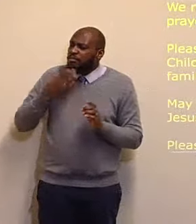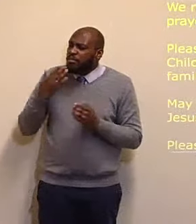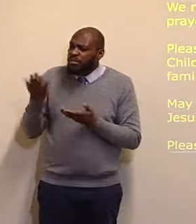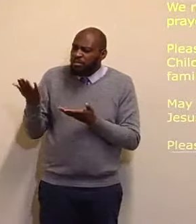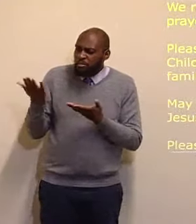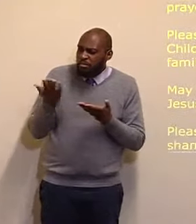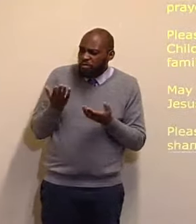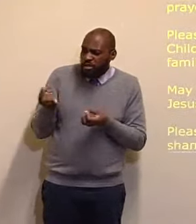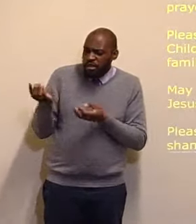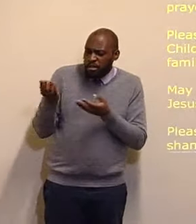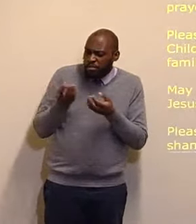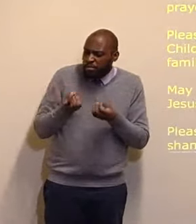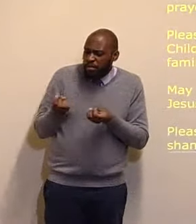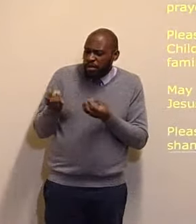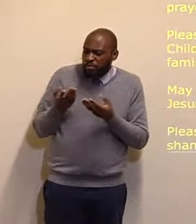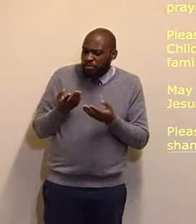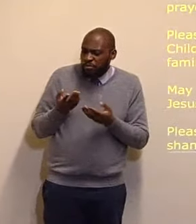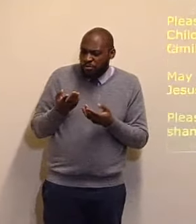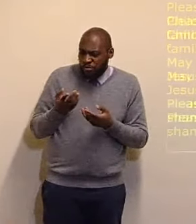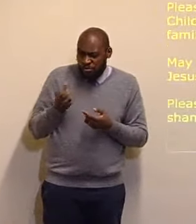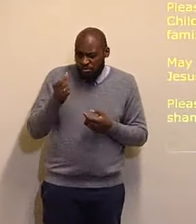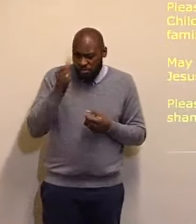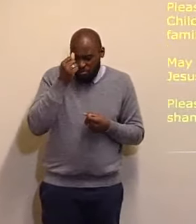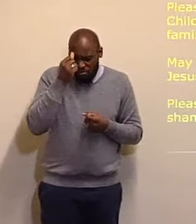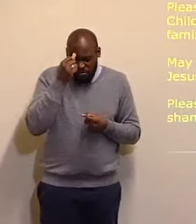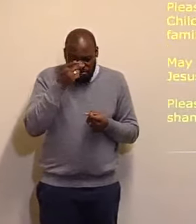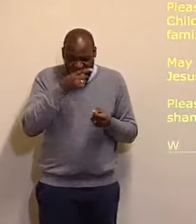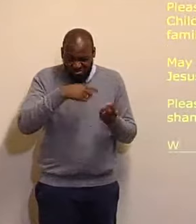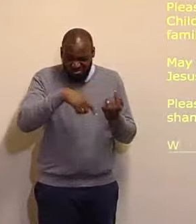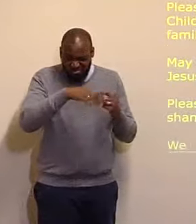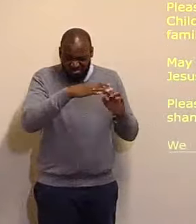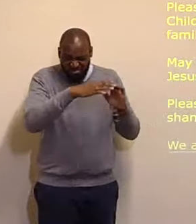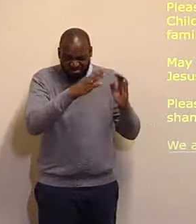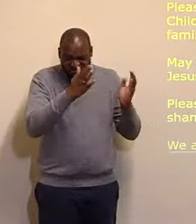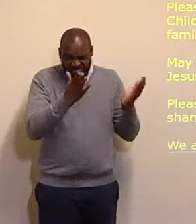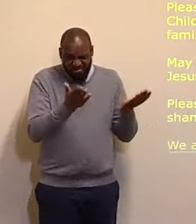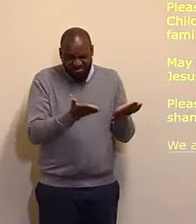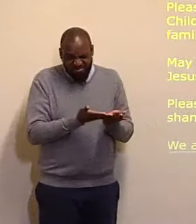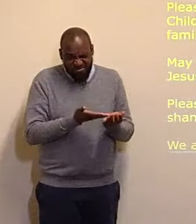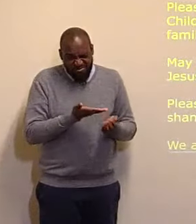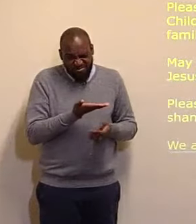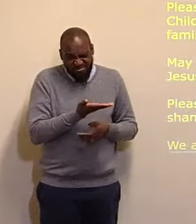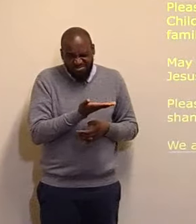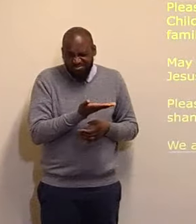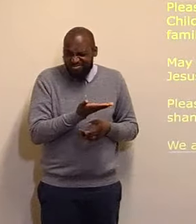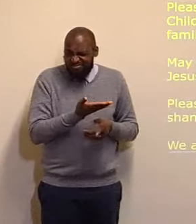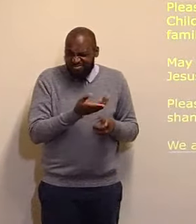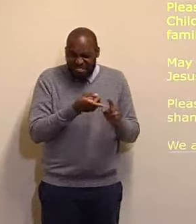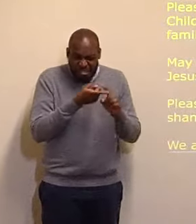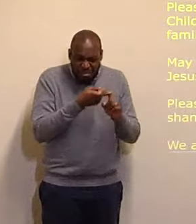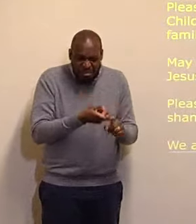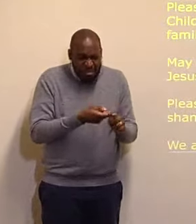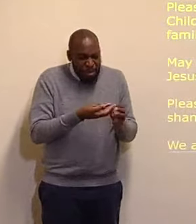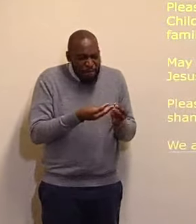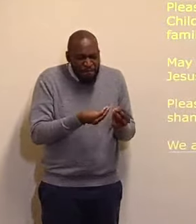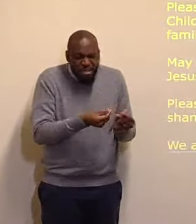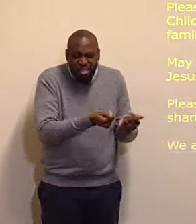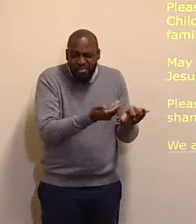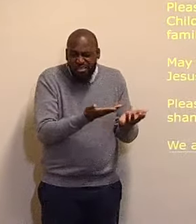we are surrounded, by a world, that is only, for materialism, we are surrounded, by a world,